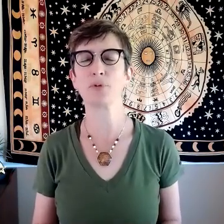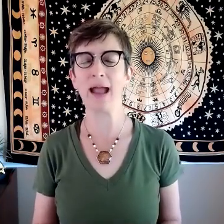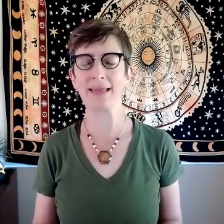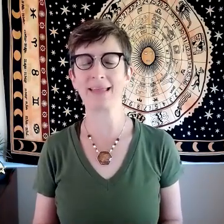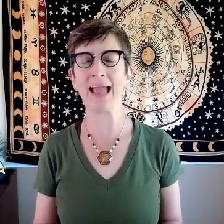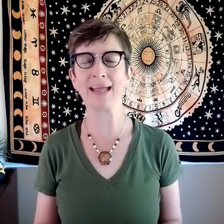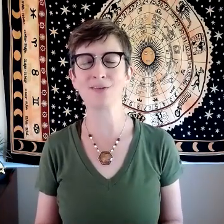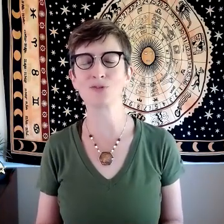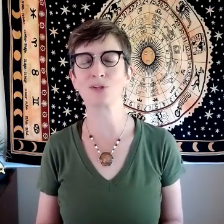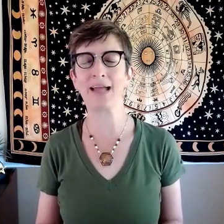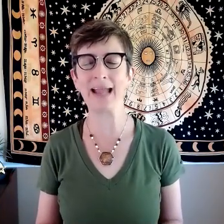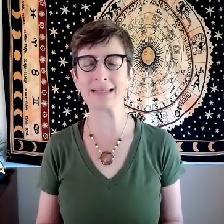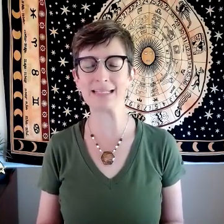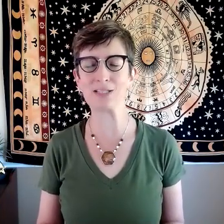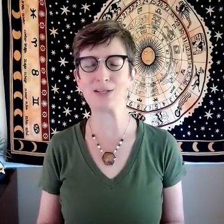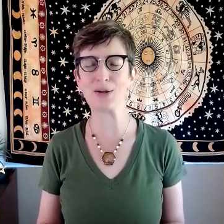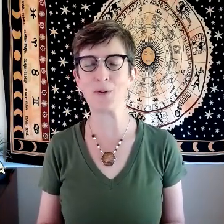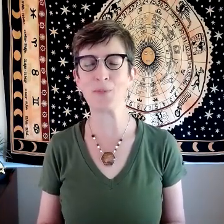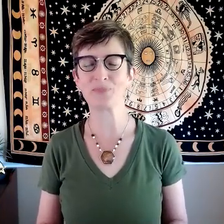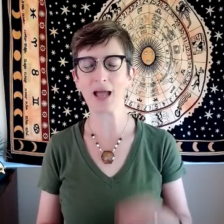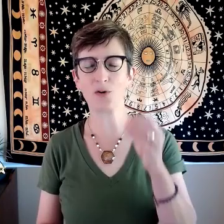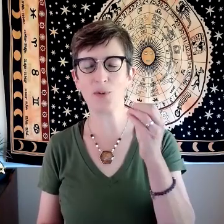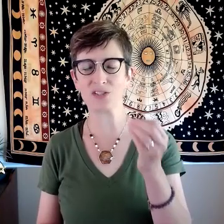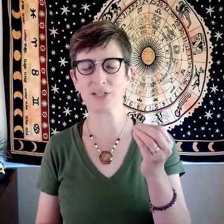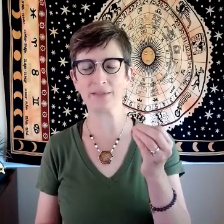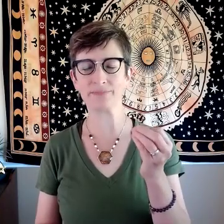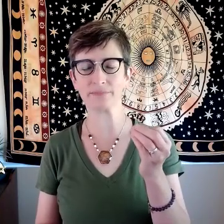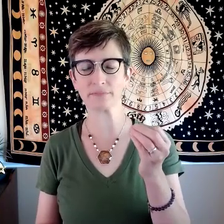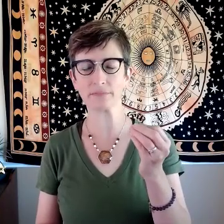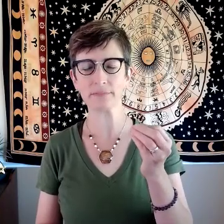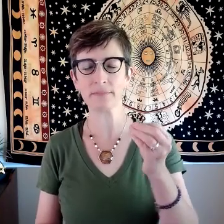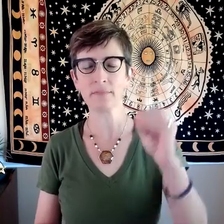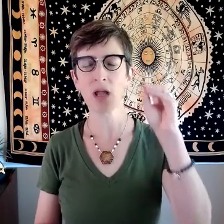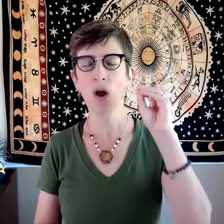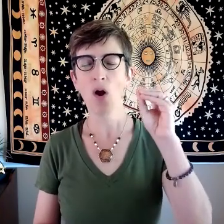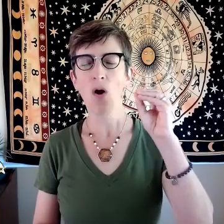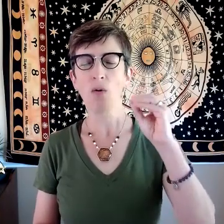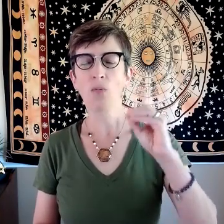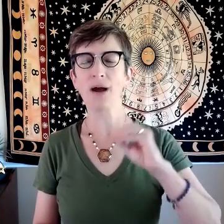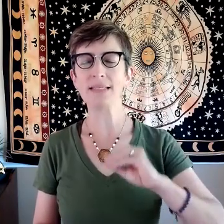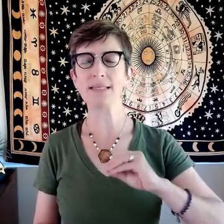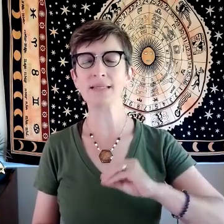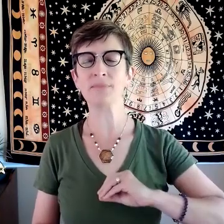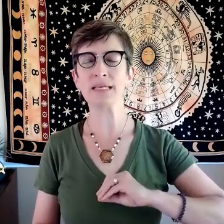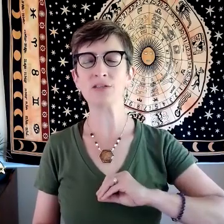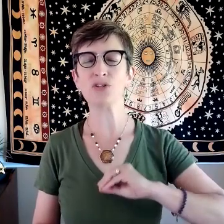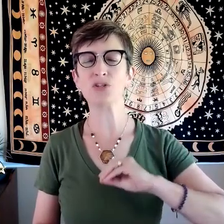breath and relax into a question what does it mean to